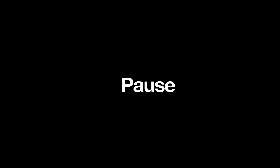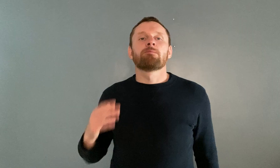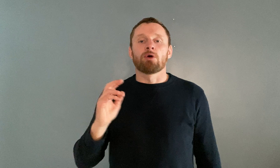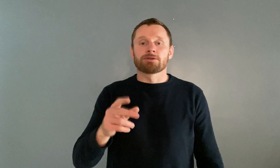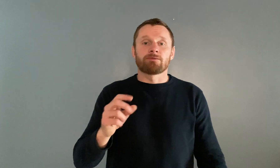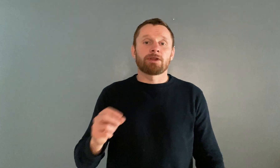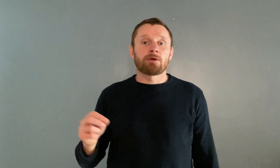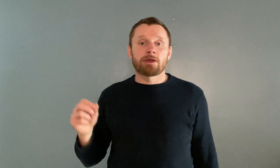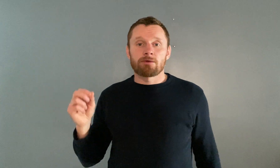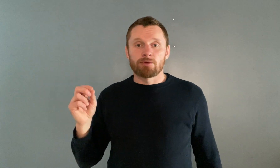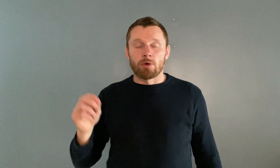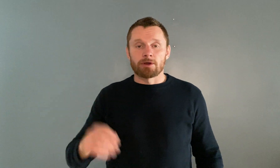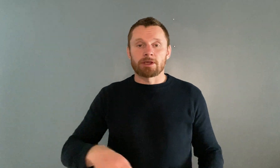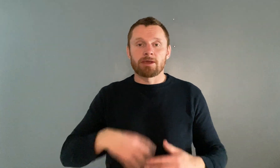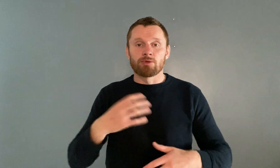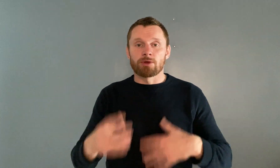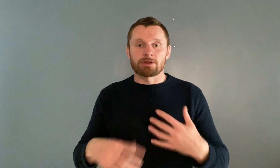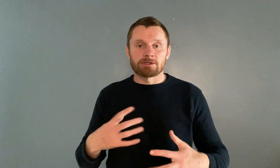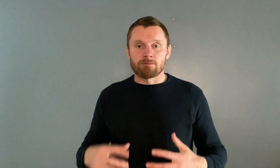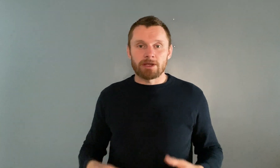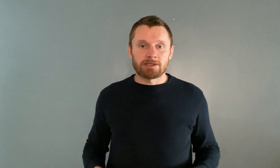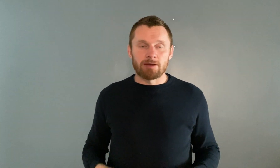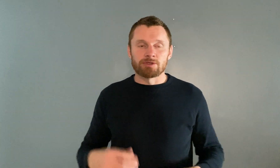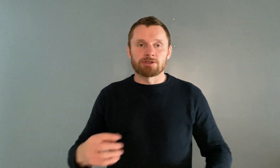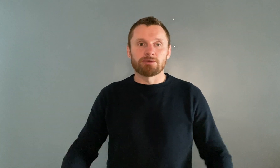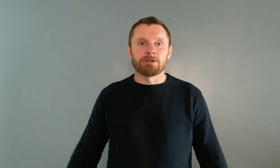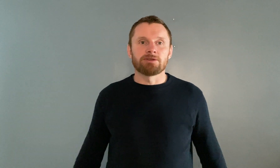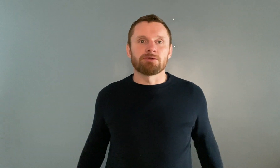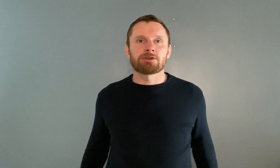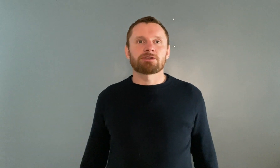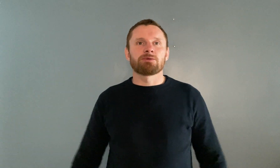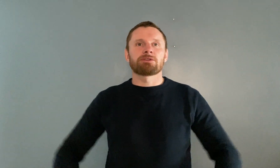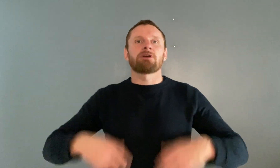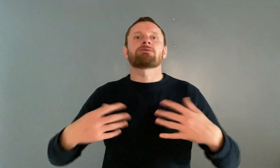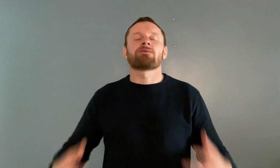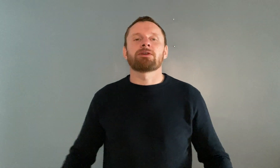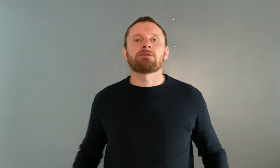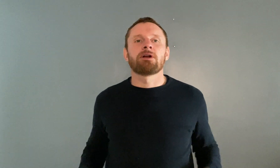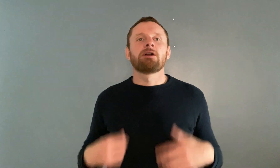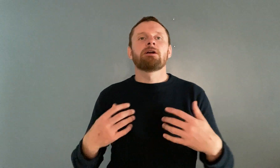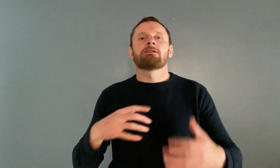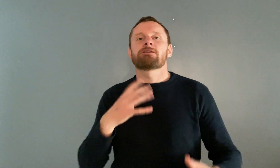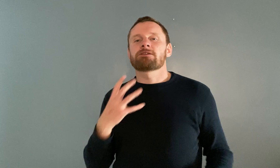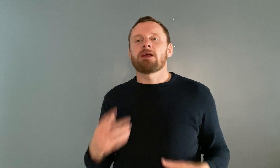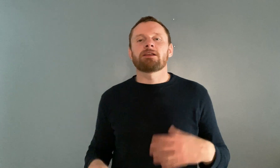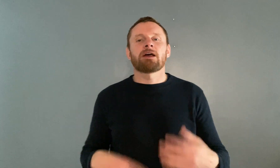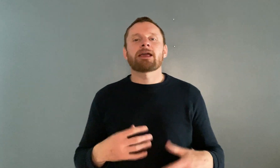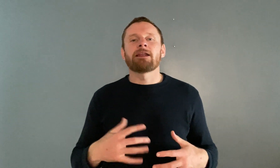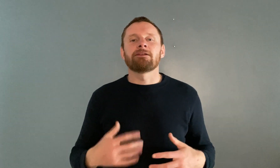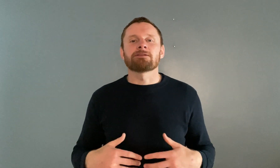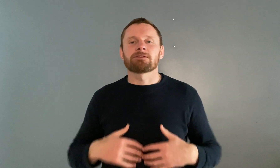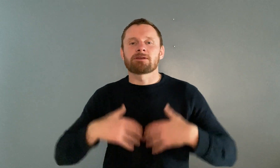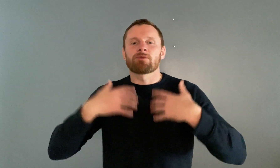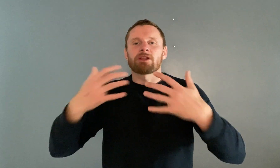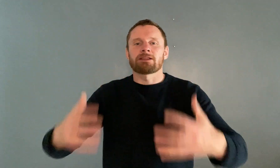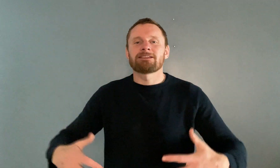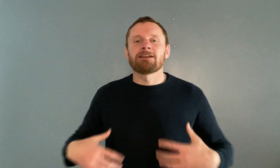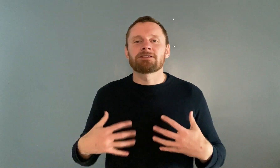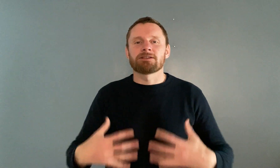pause the video here if you want and keep doing this as many times as you need to just so you start to feel this slight lightheadedness something like the tensions